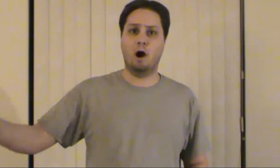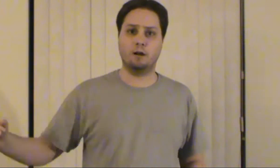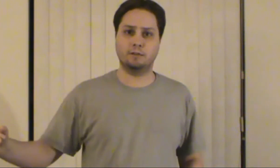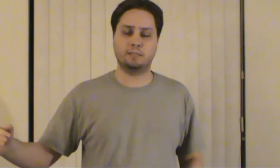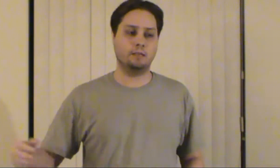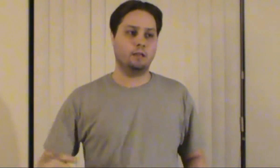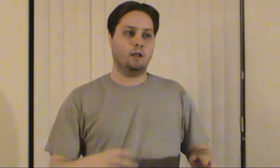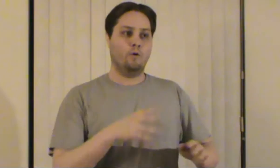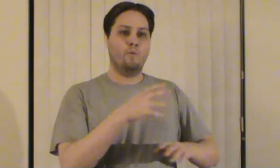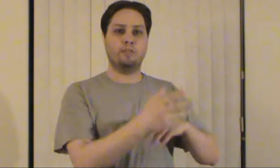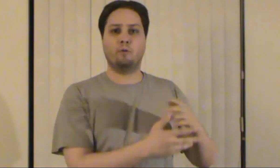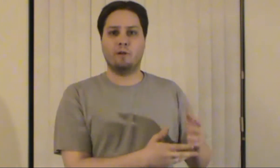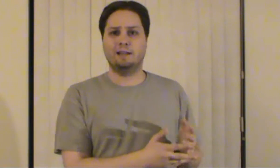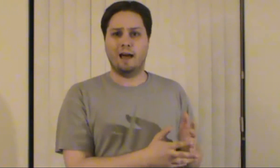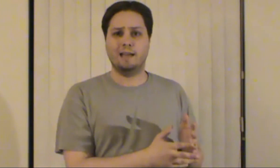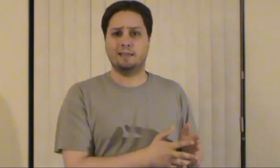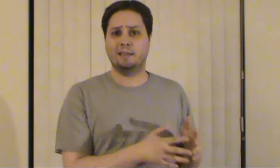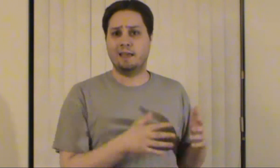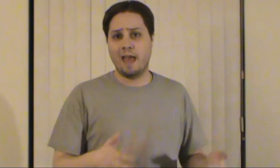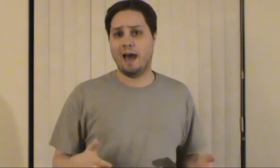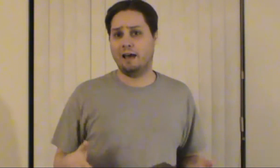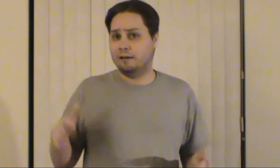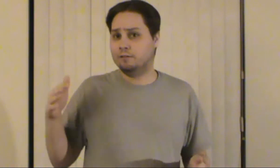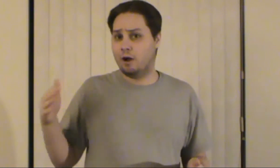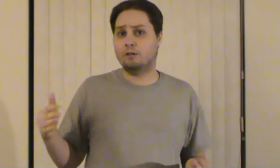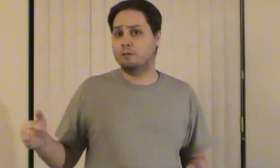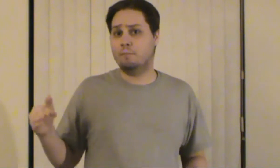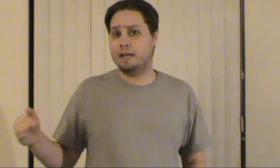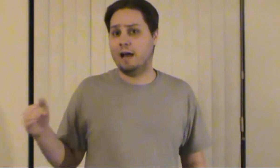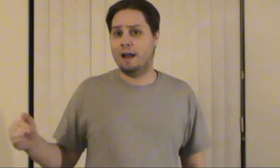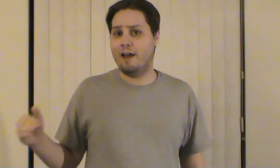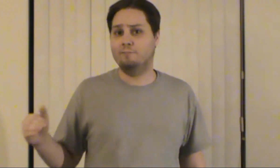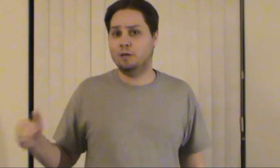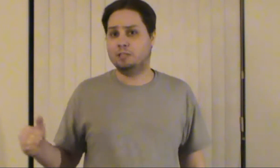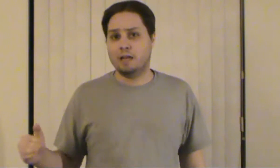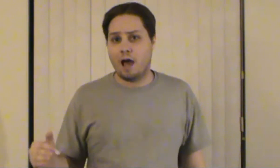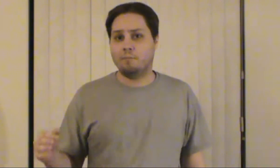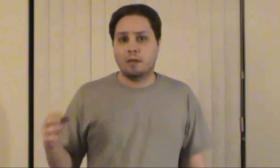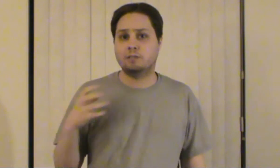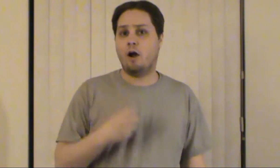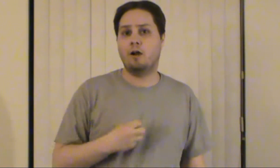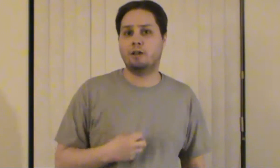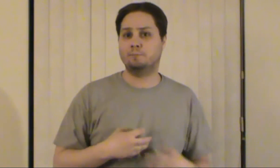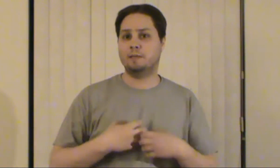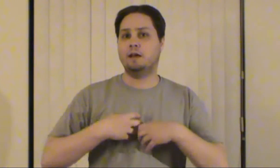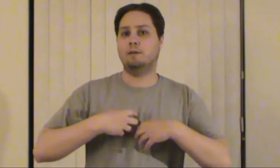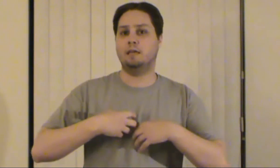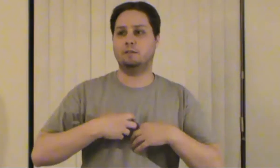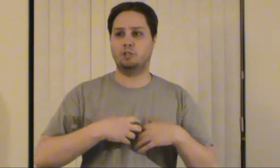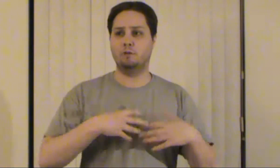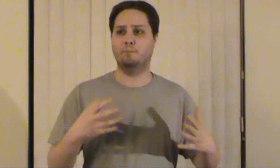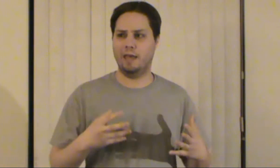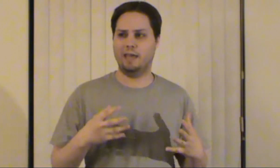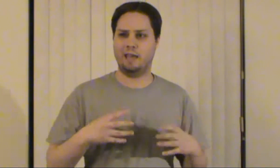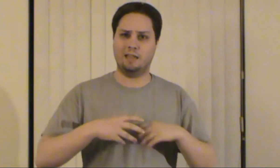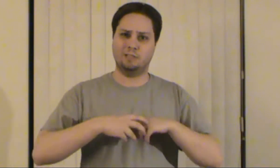Mars, where they're realizing, yeah, Gardner might not have much time. His heart is becoming too big and